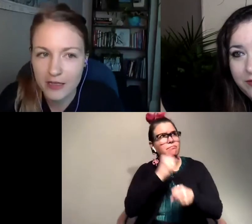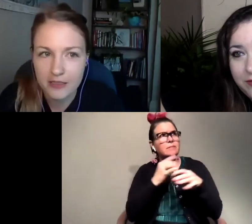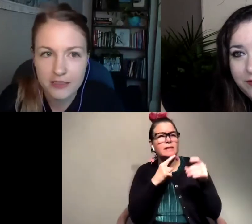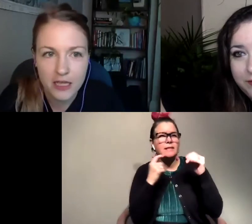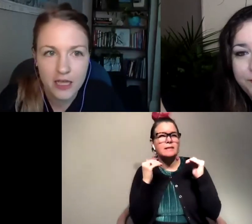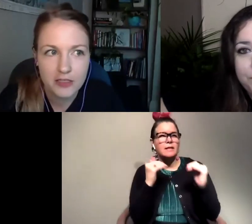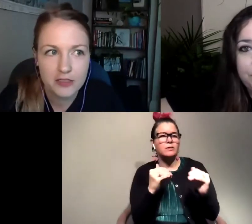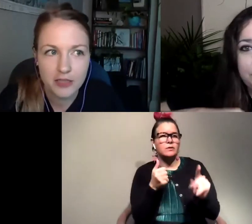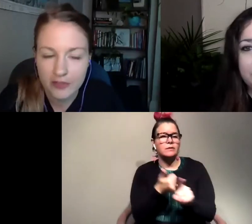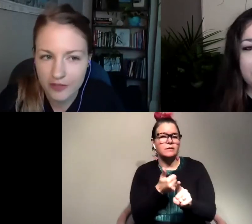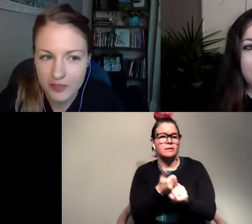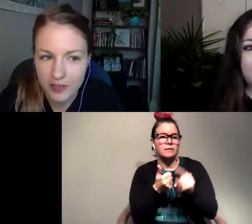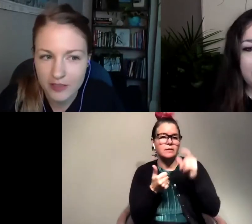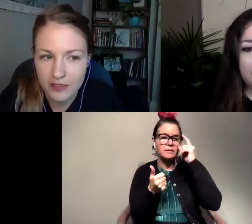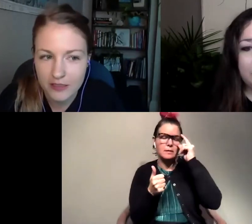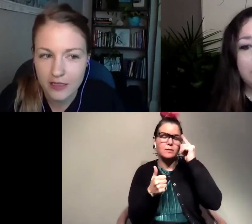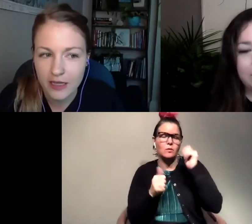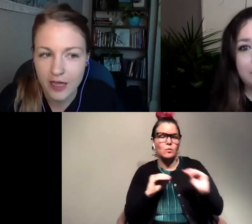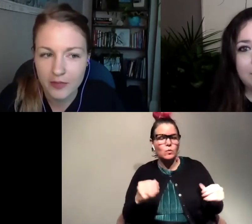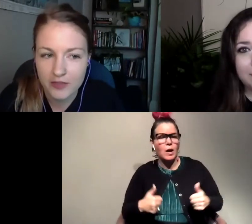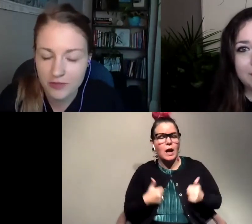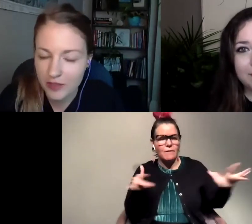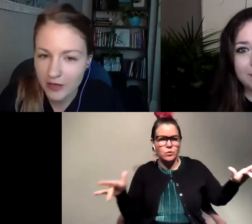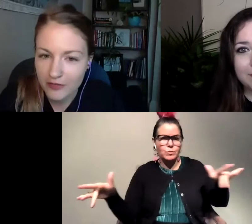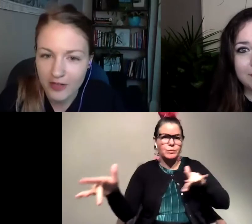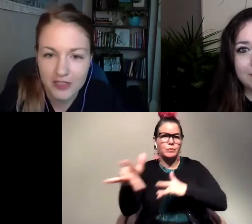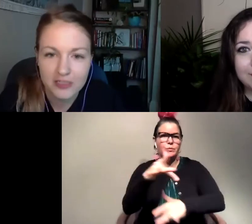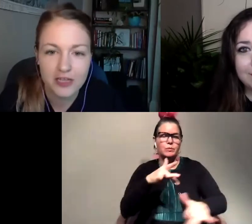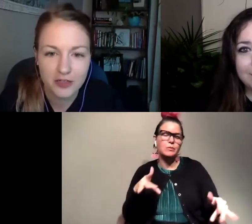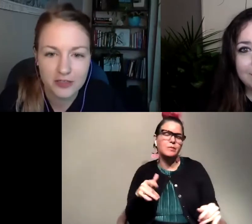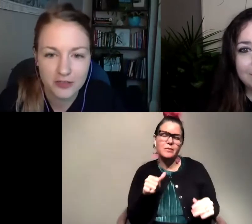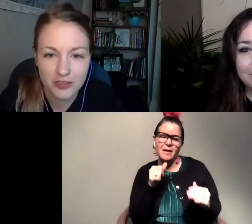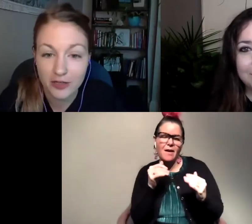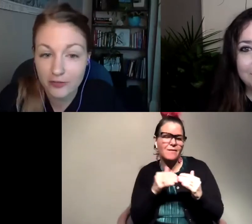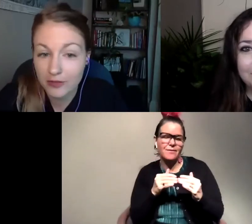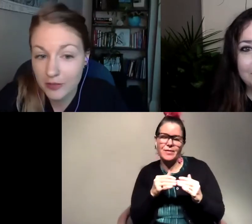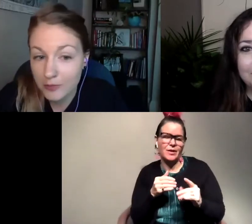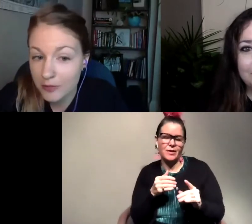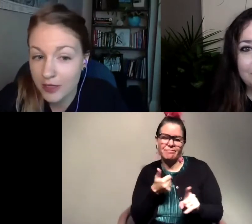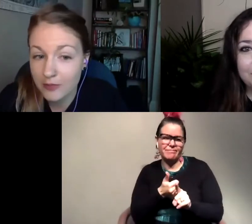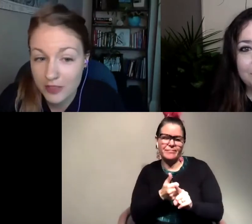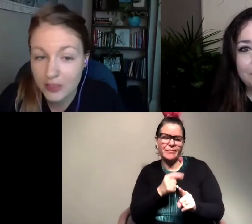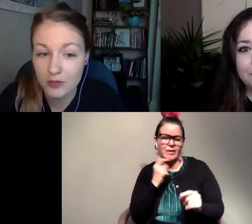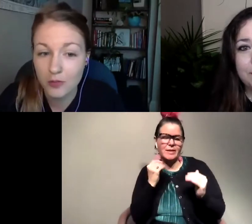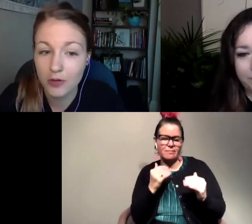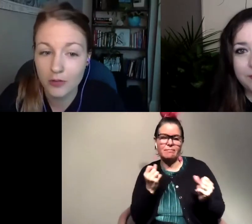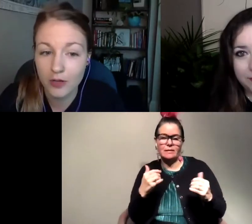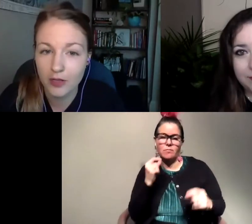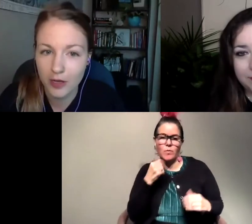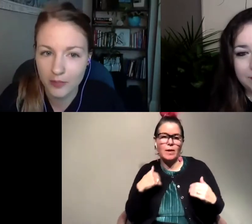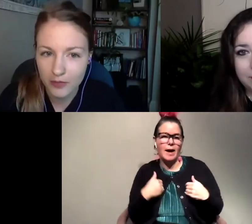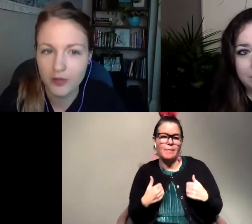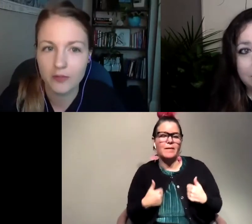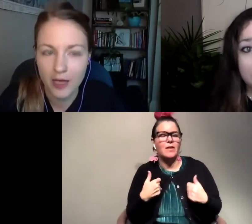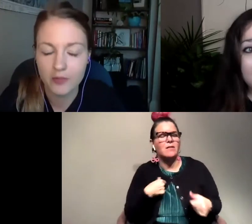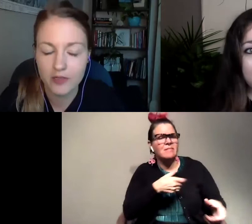as these lifeless spaces. That's really unfair to deserts. There's a lot of really cool animals and I don't know a